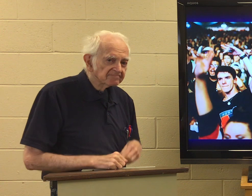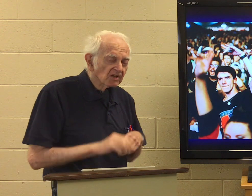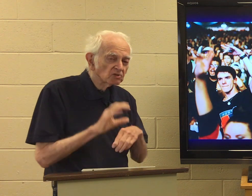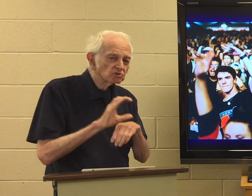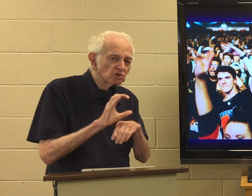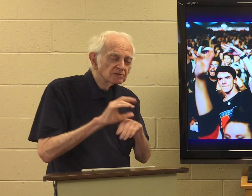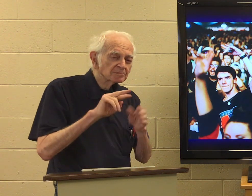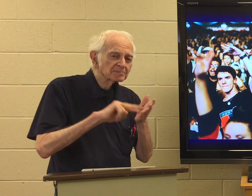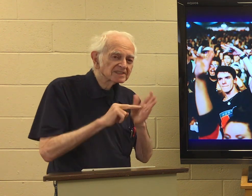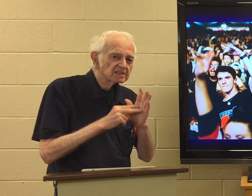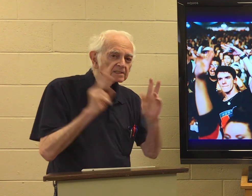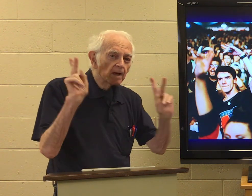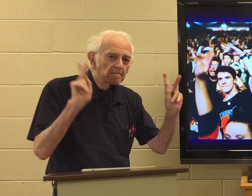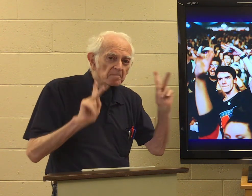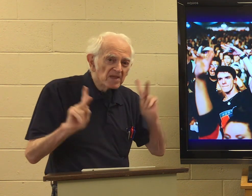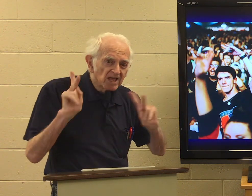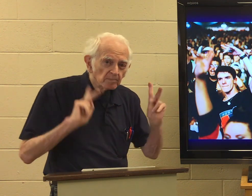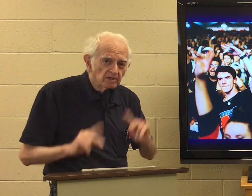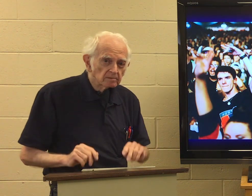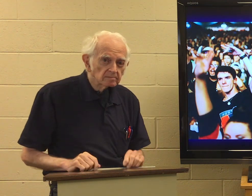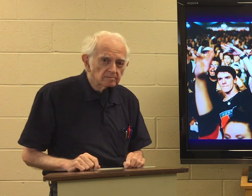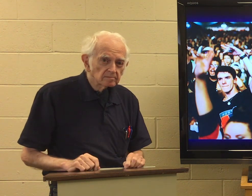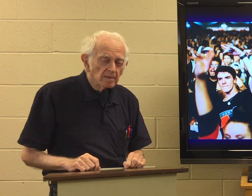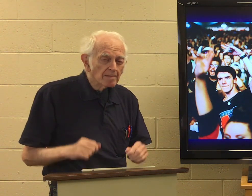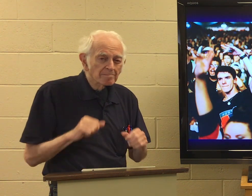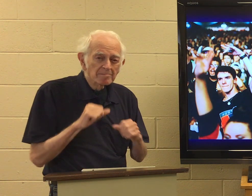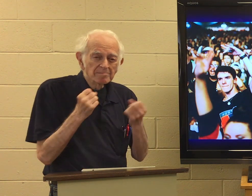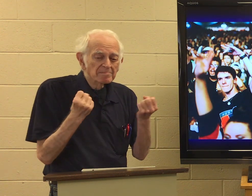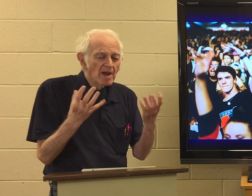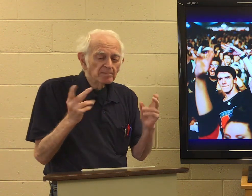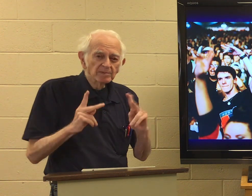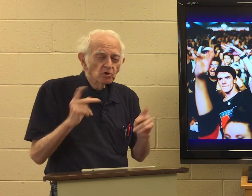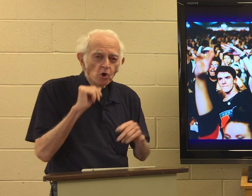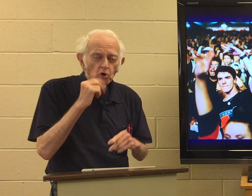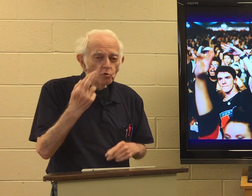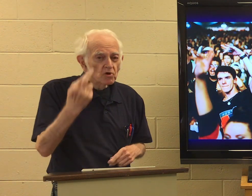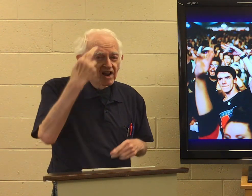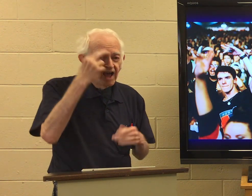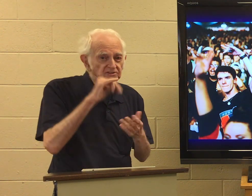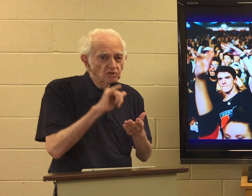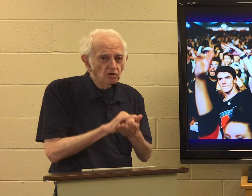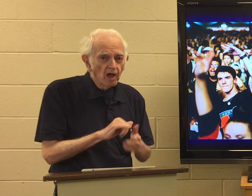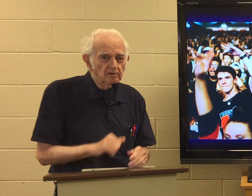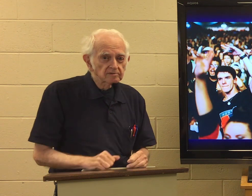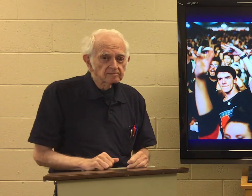The church means the people. Many people don't realize that.